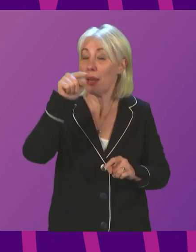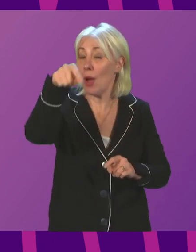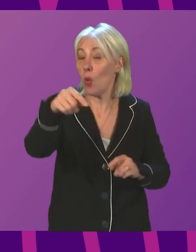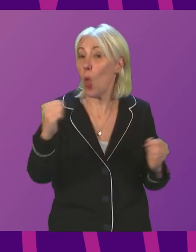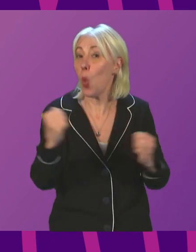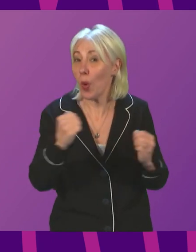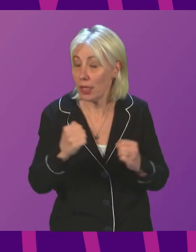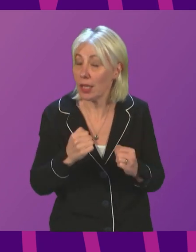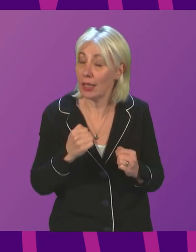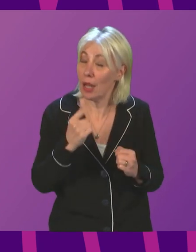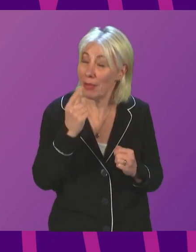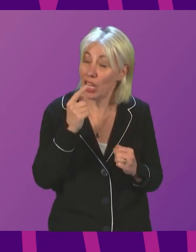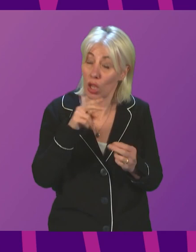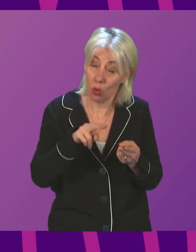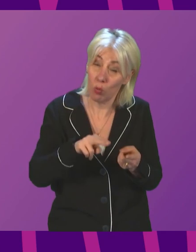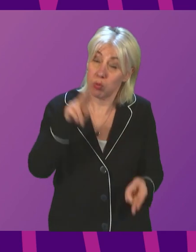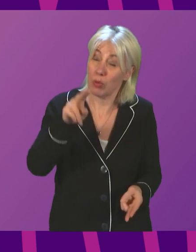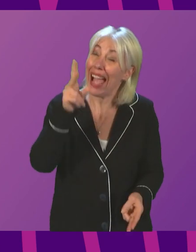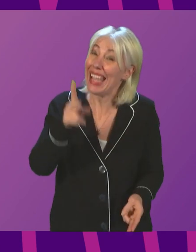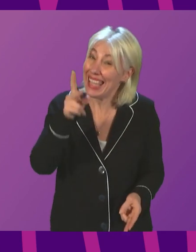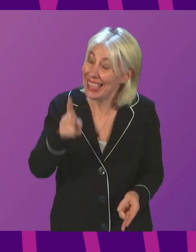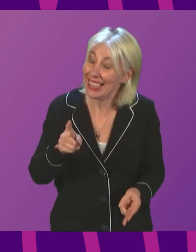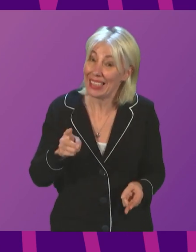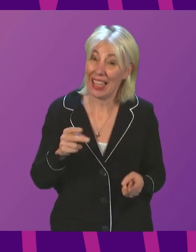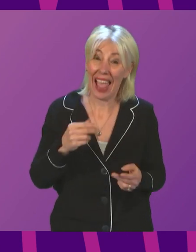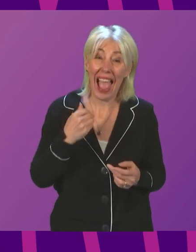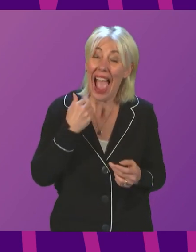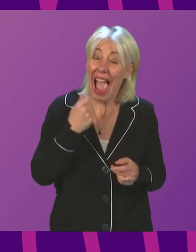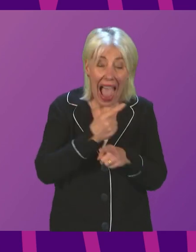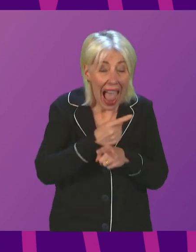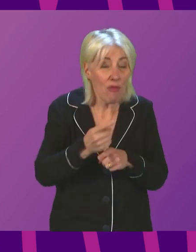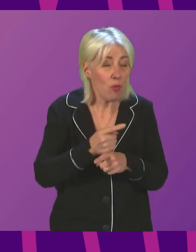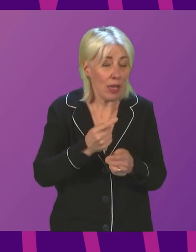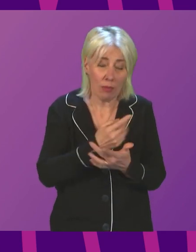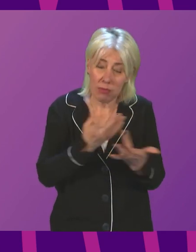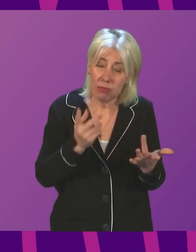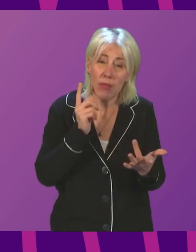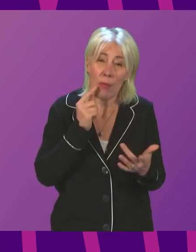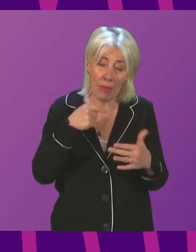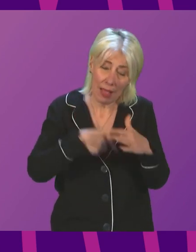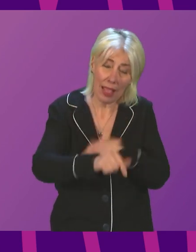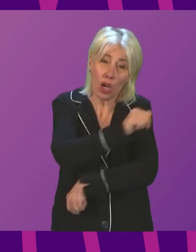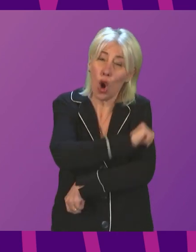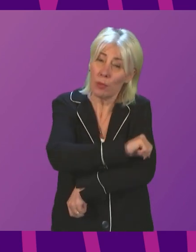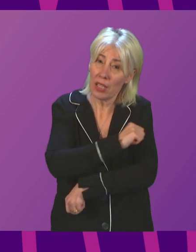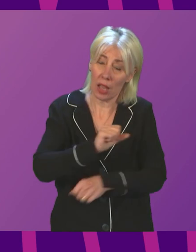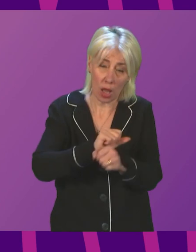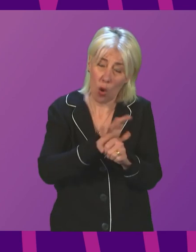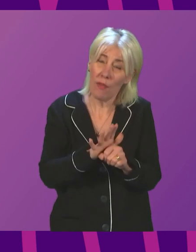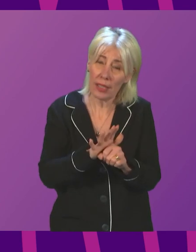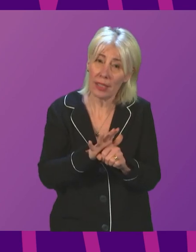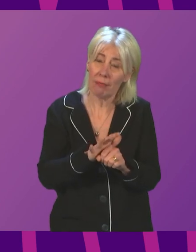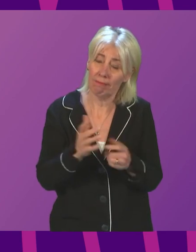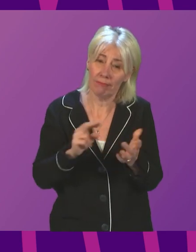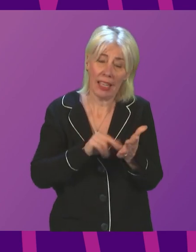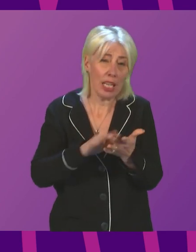real risk they may increase again. Hundreds of people each week are still being admitted to hospital with COVID and our national health service